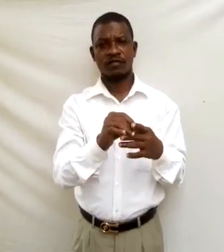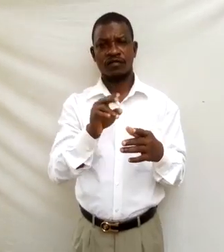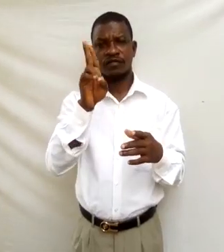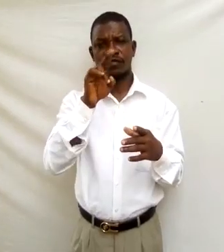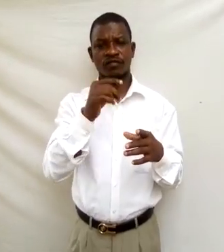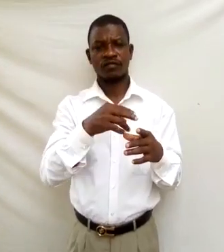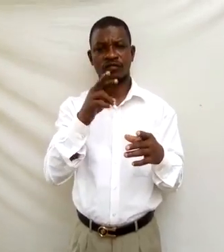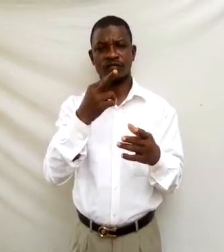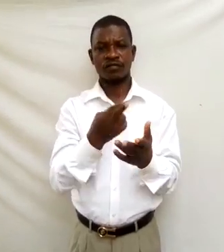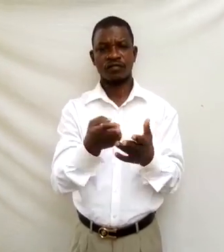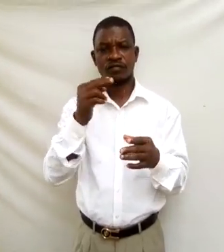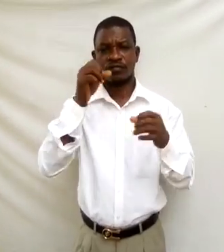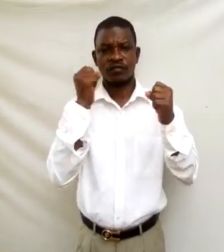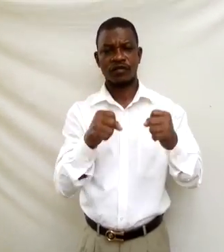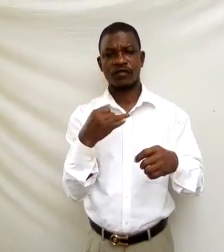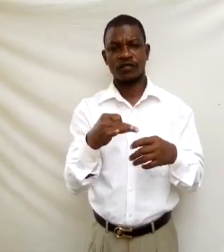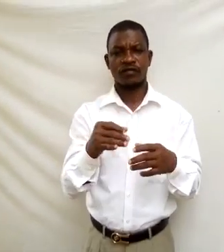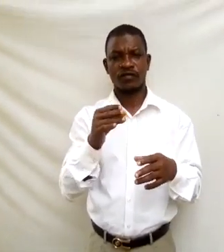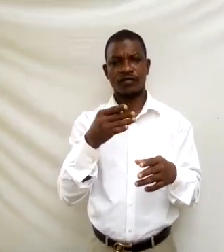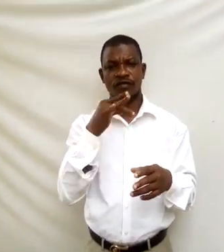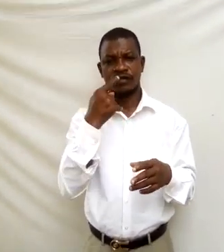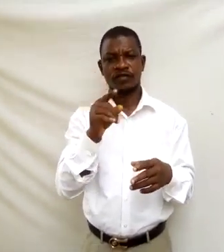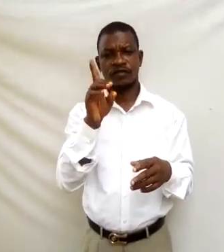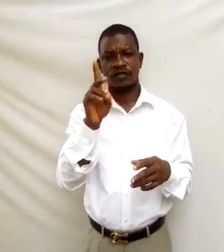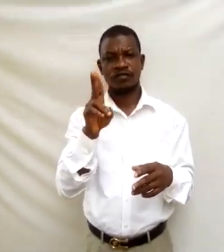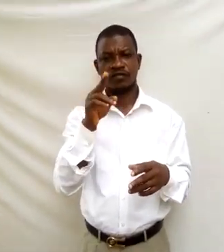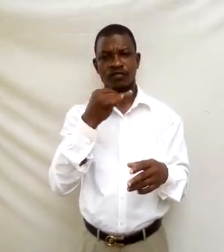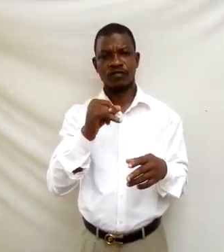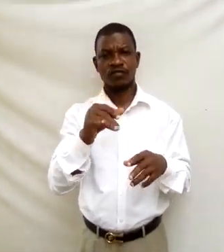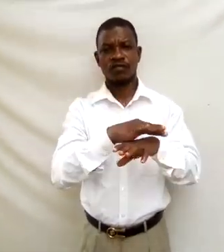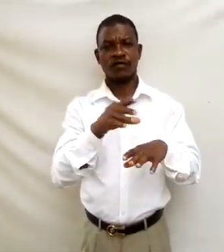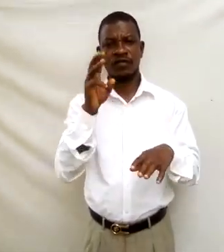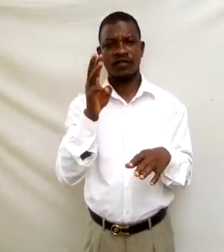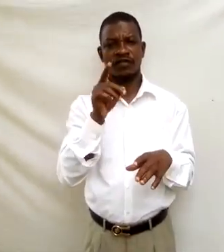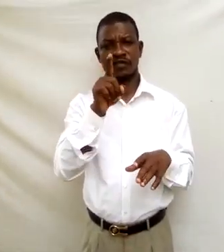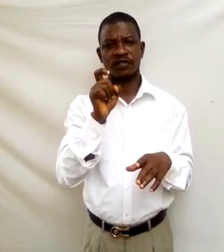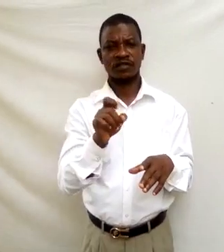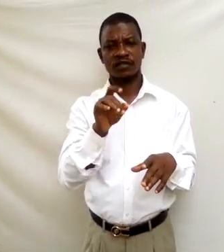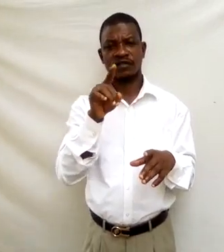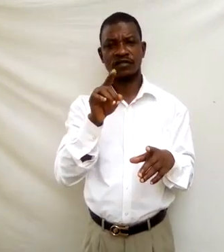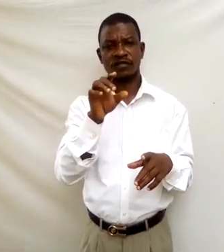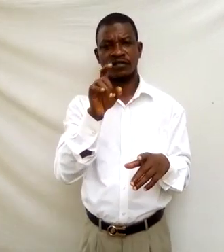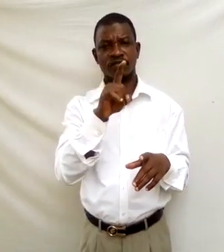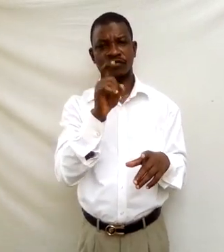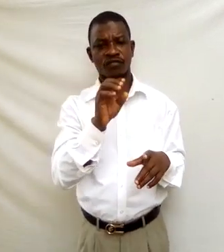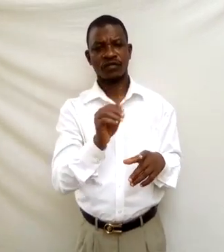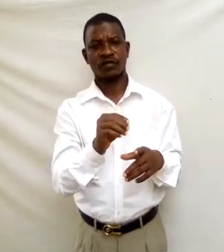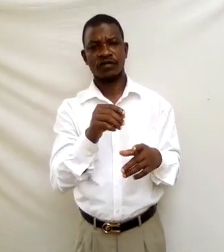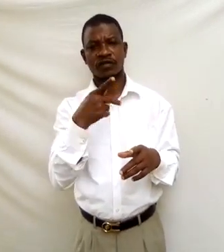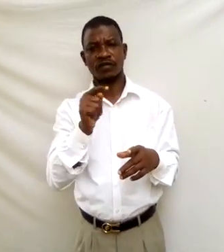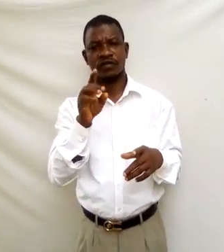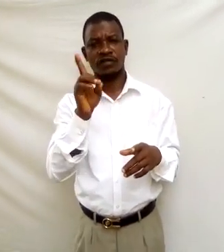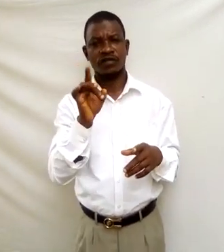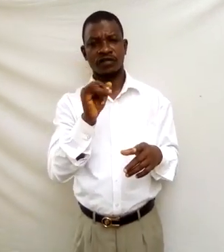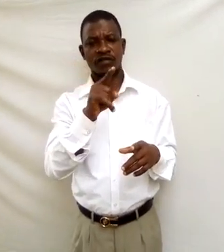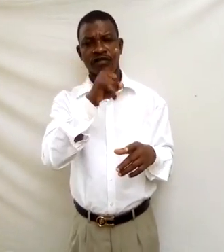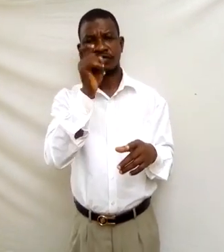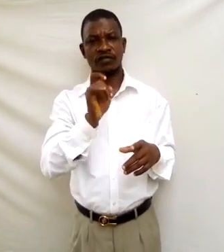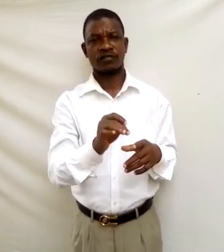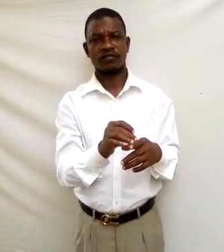raised to power 5 du over 6x squared the x squared cancelled